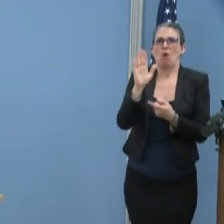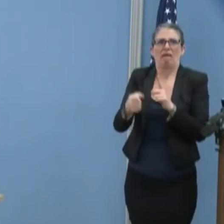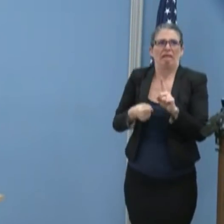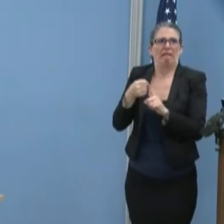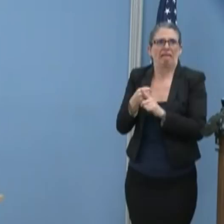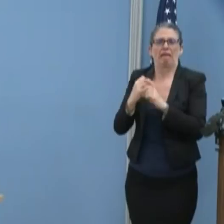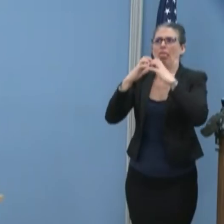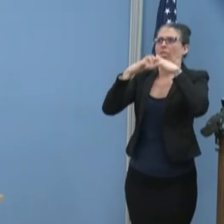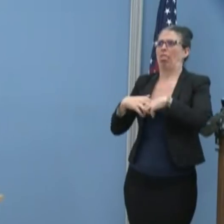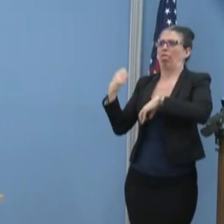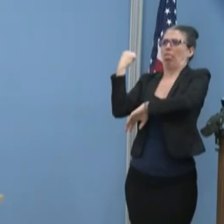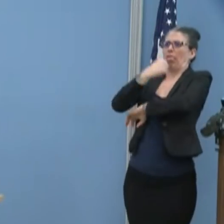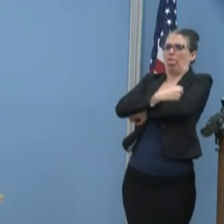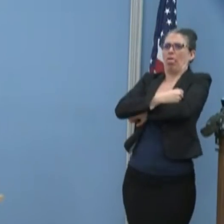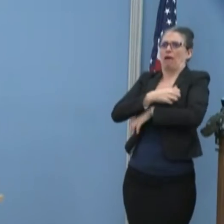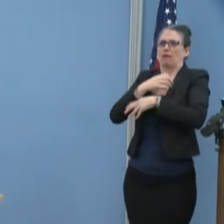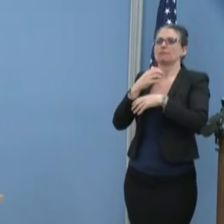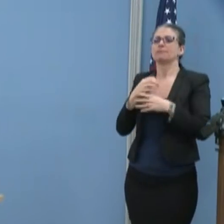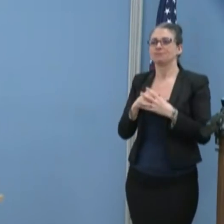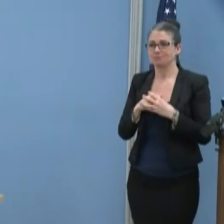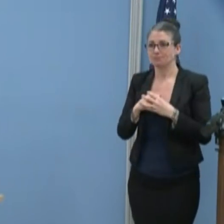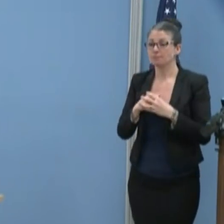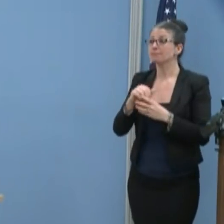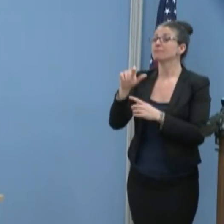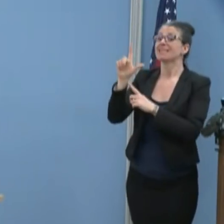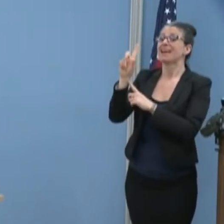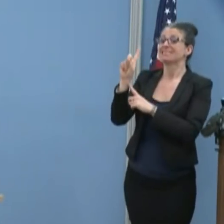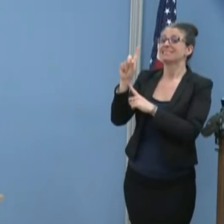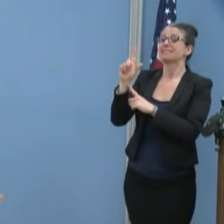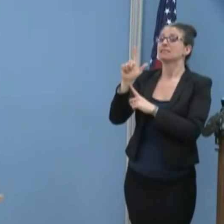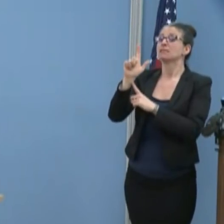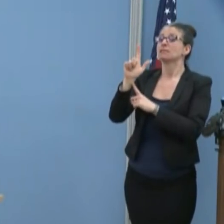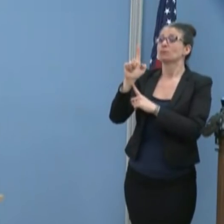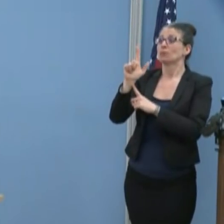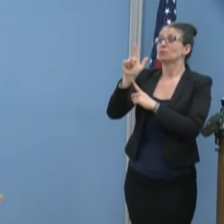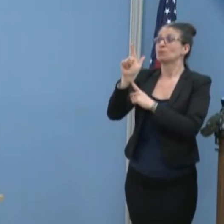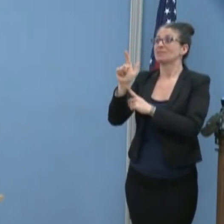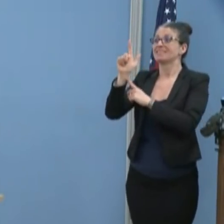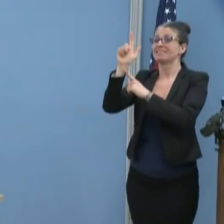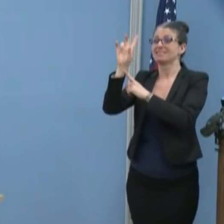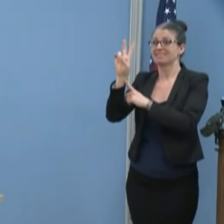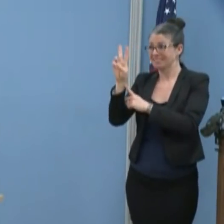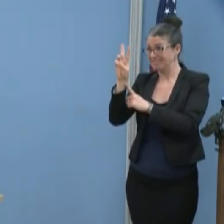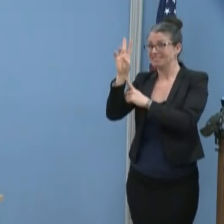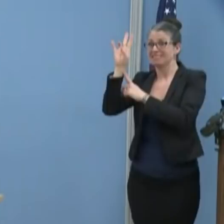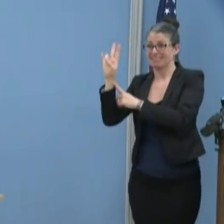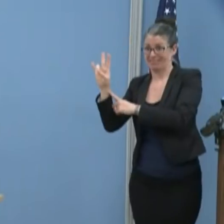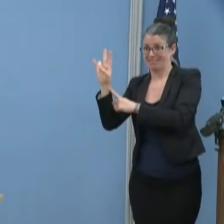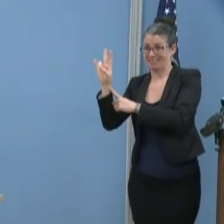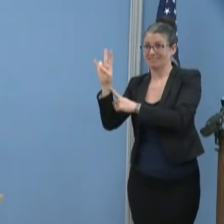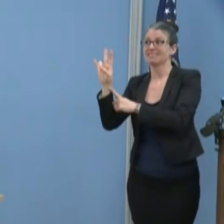Secondly, LD-2167, also enacted yesterday evening.